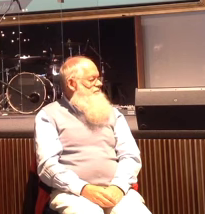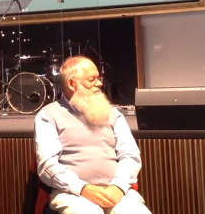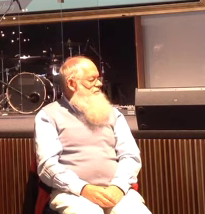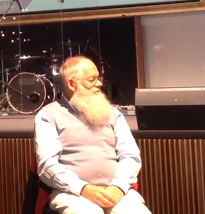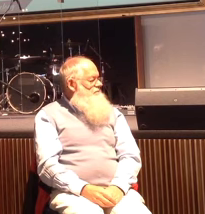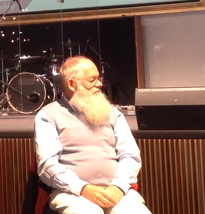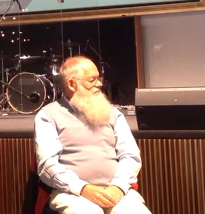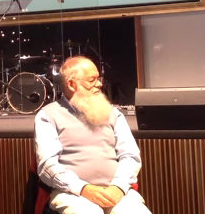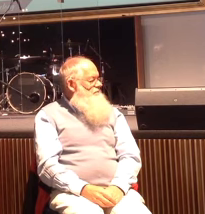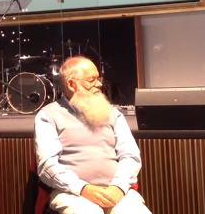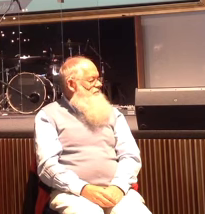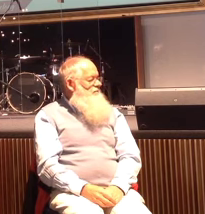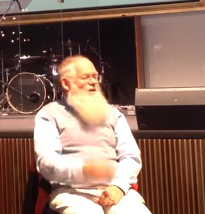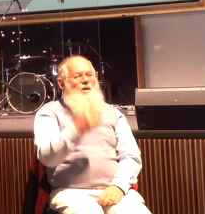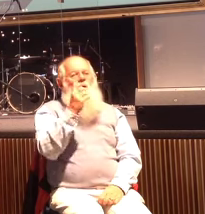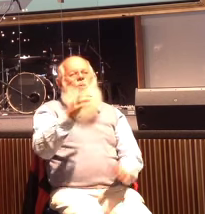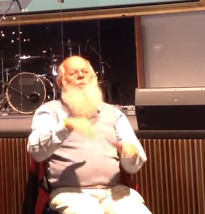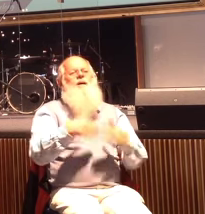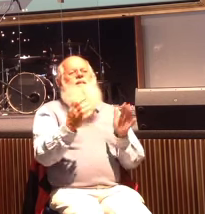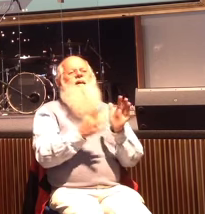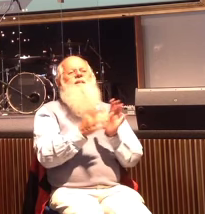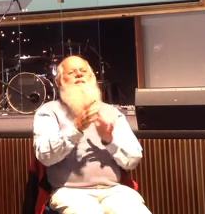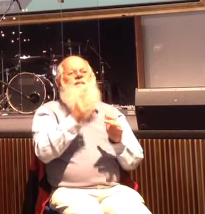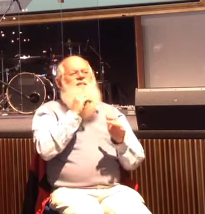disciples, Let's go over to the other side of the lake.